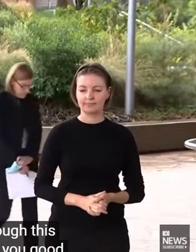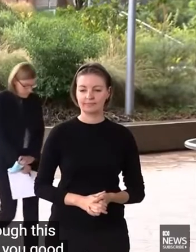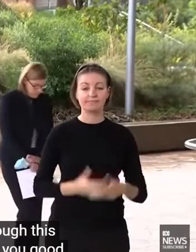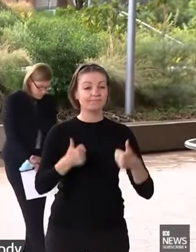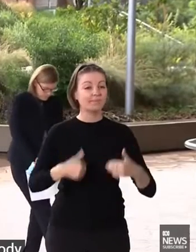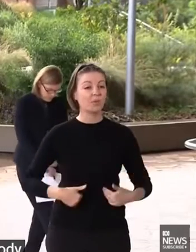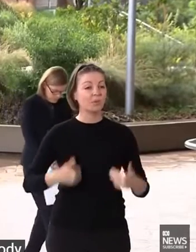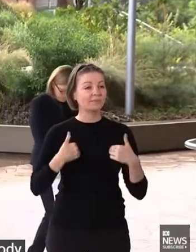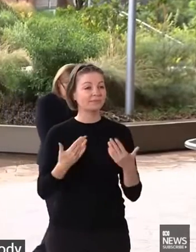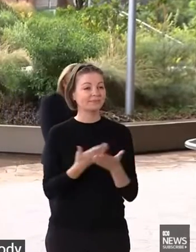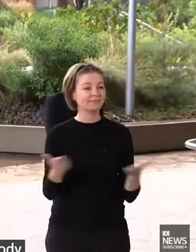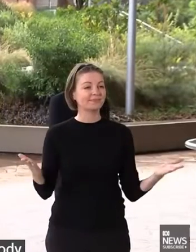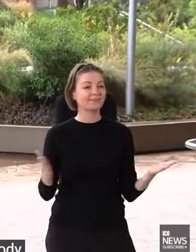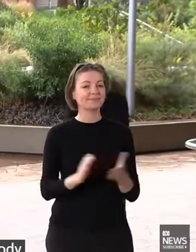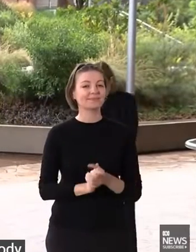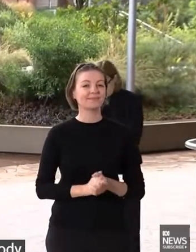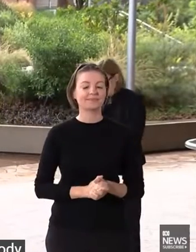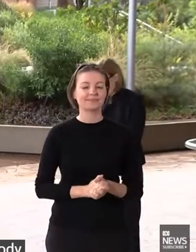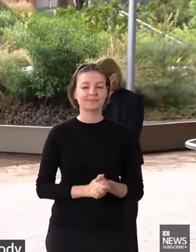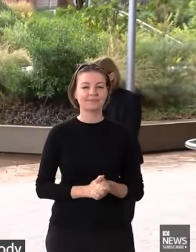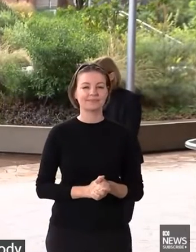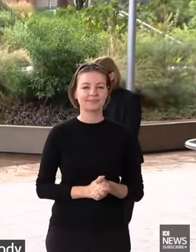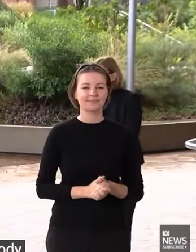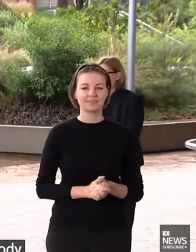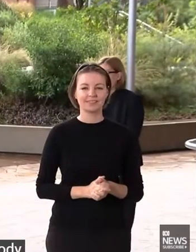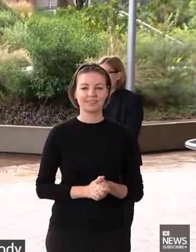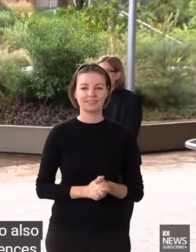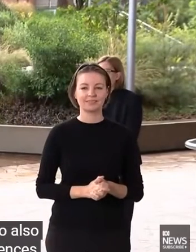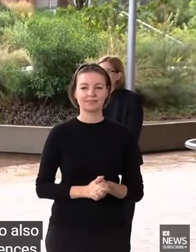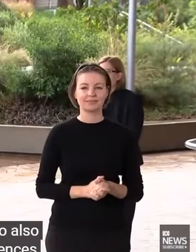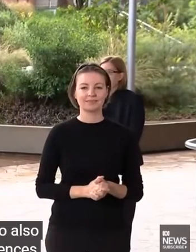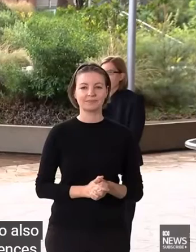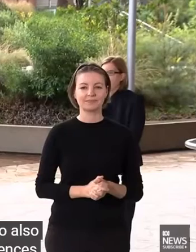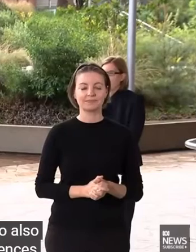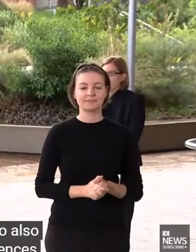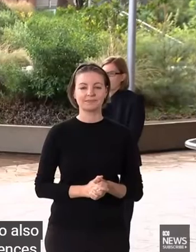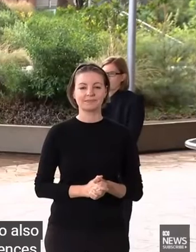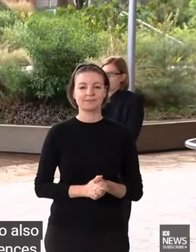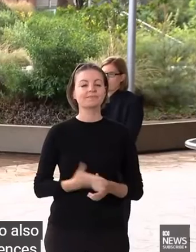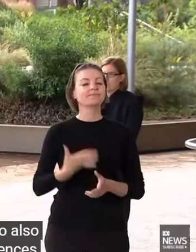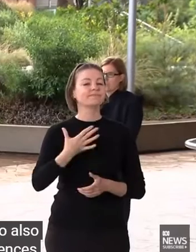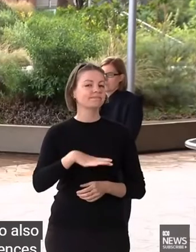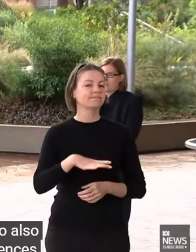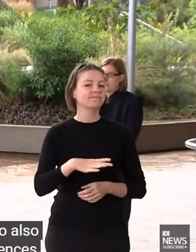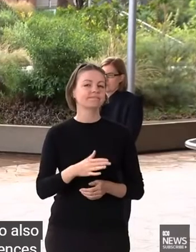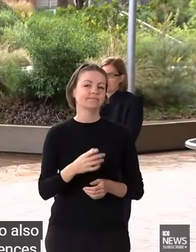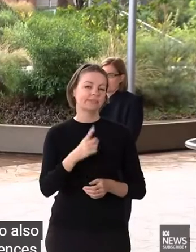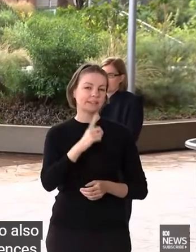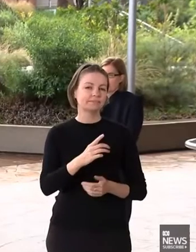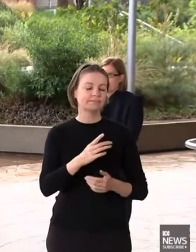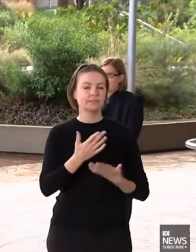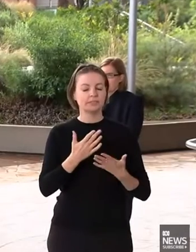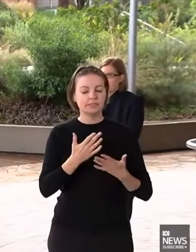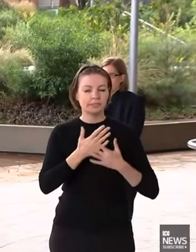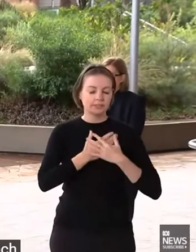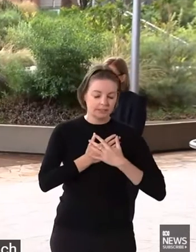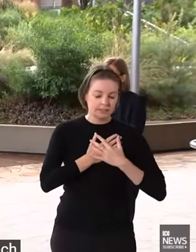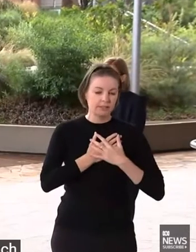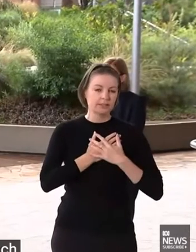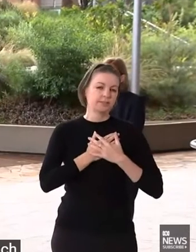Good morning, everybody. First of all, I'd just like to also extend my condolences, sympathy,